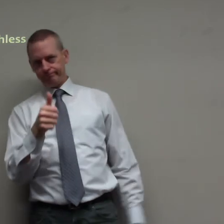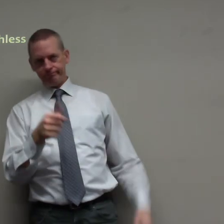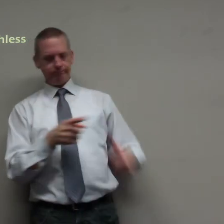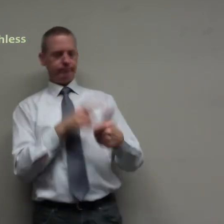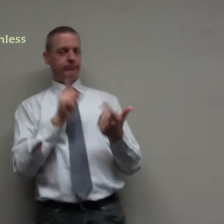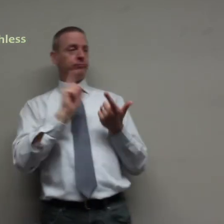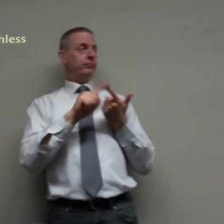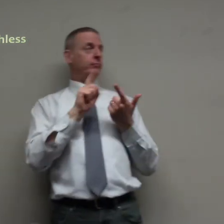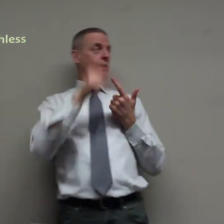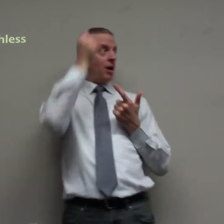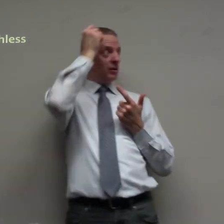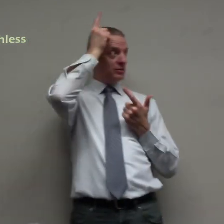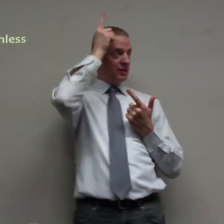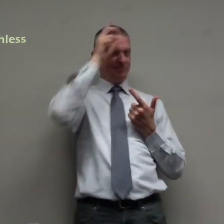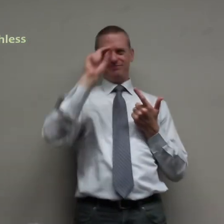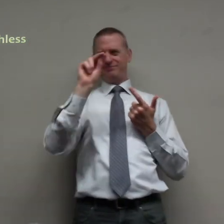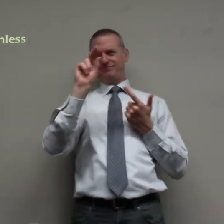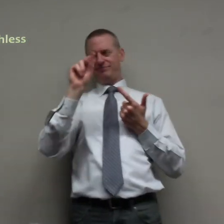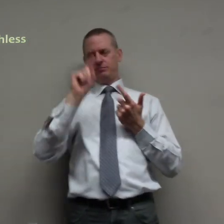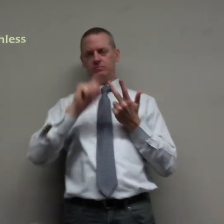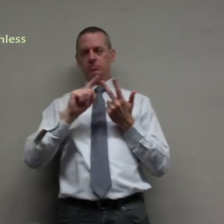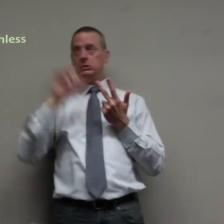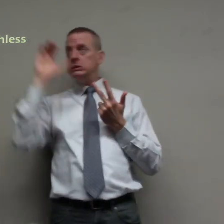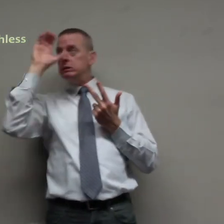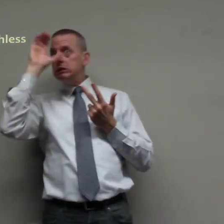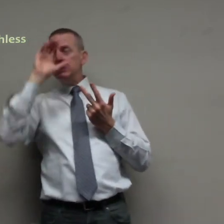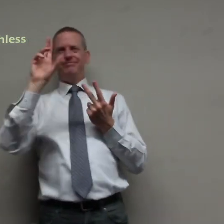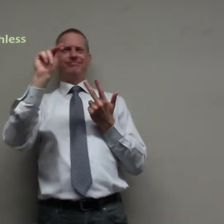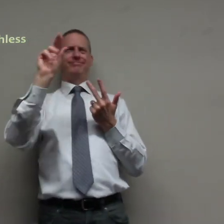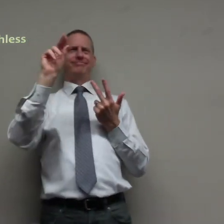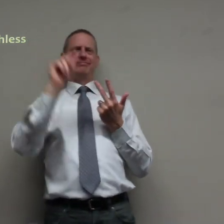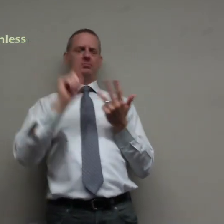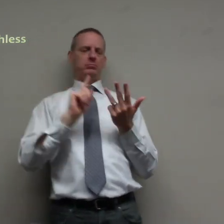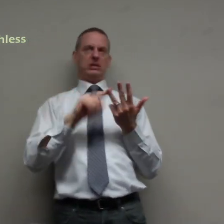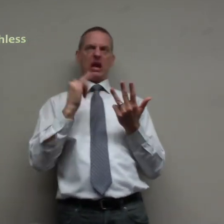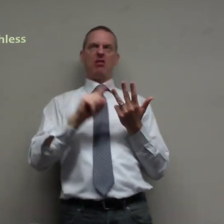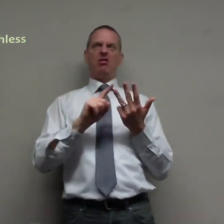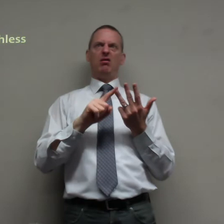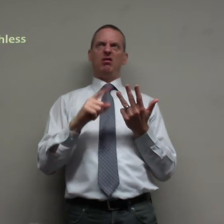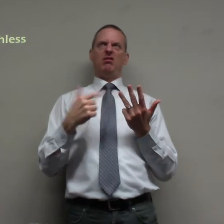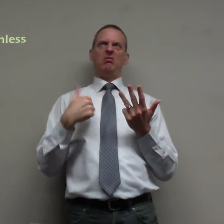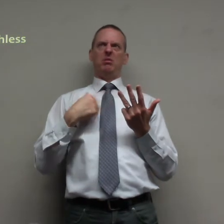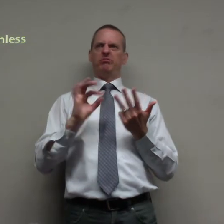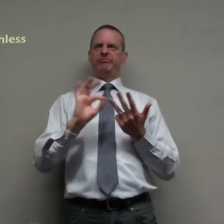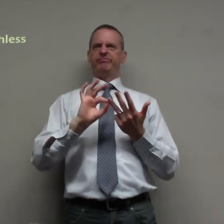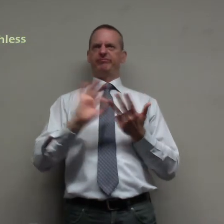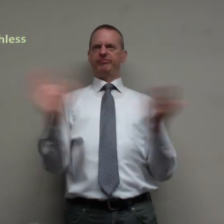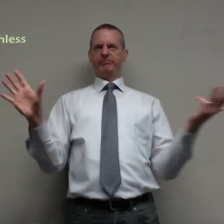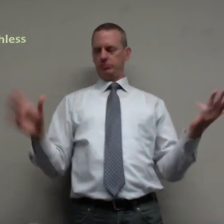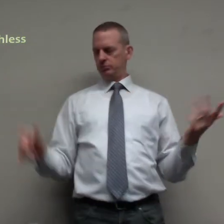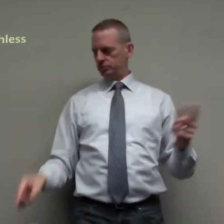we're not perfect we don't understand we don't search and we are worthless